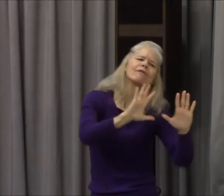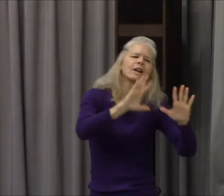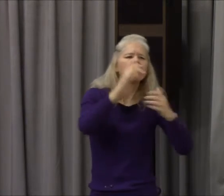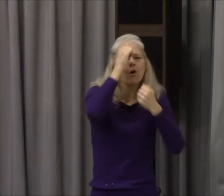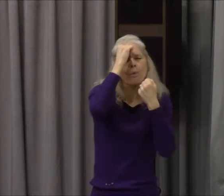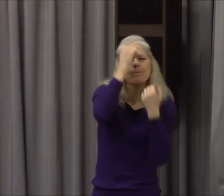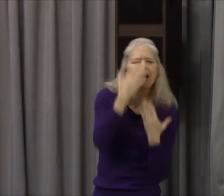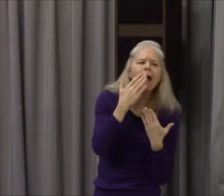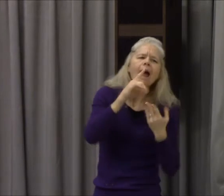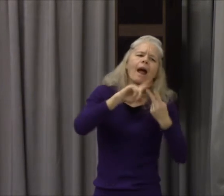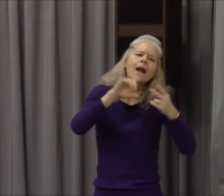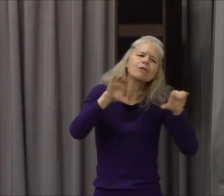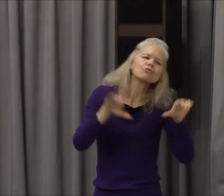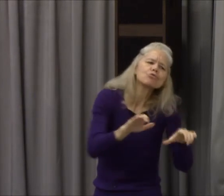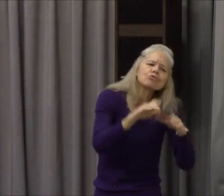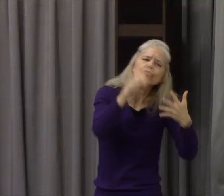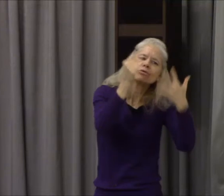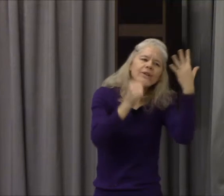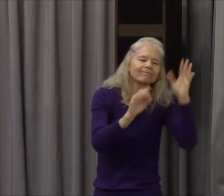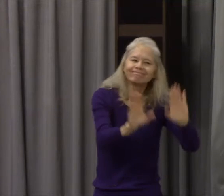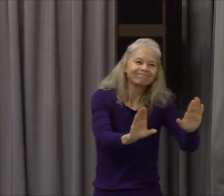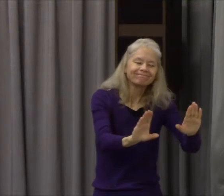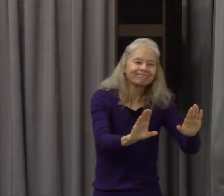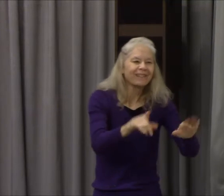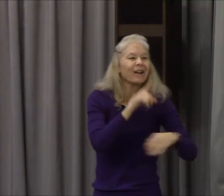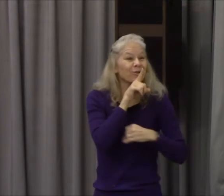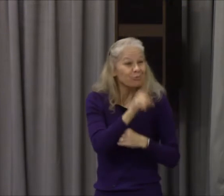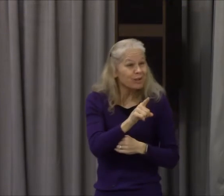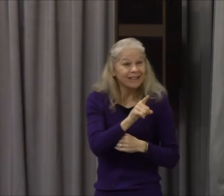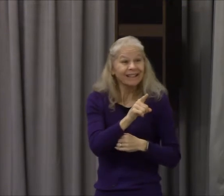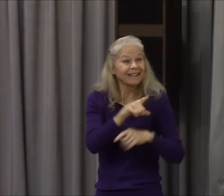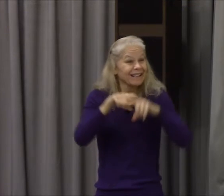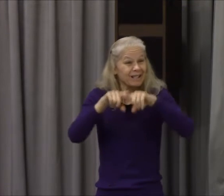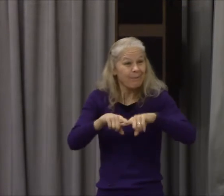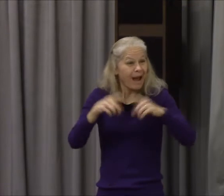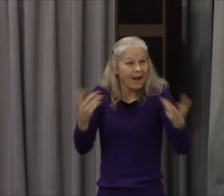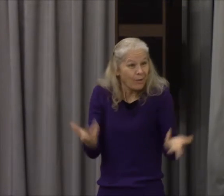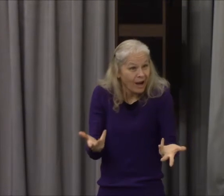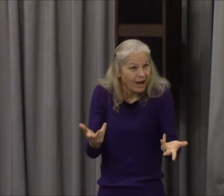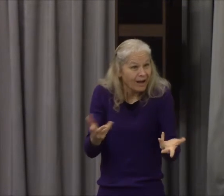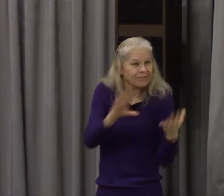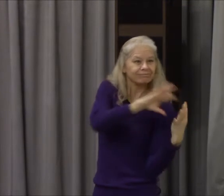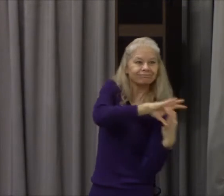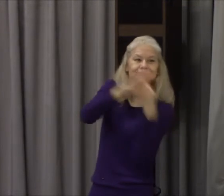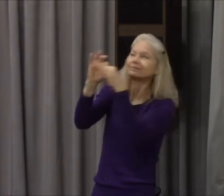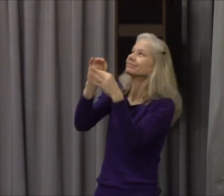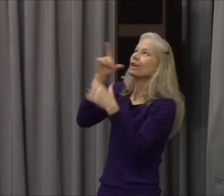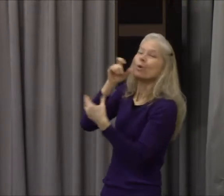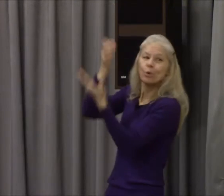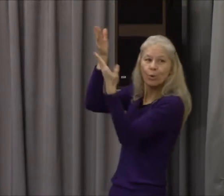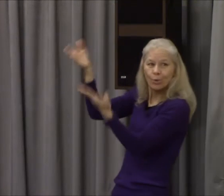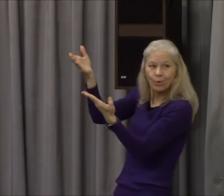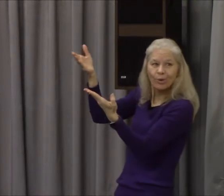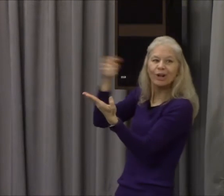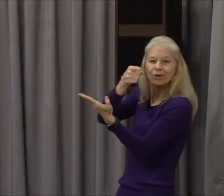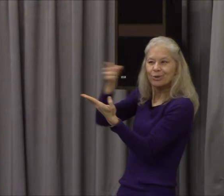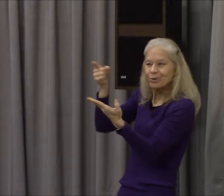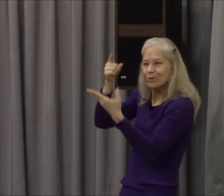believe on and when you repent of your sins and realize you're helpless and you need that salvation has everything to do with that